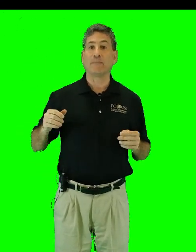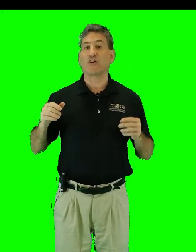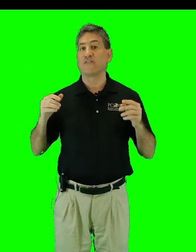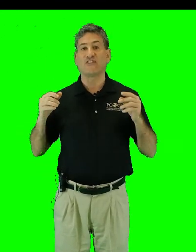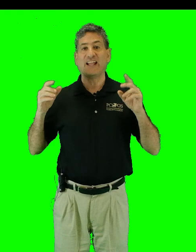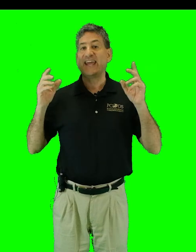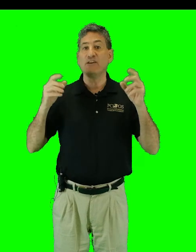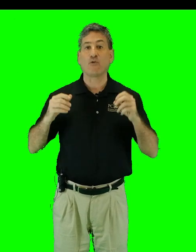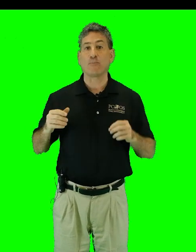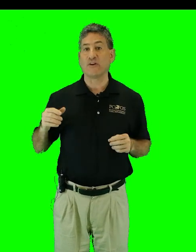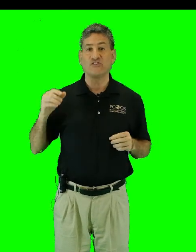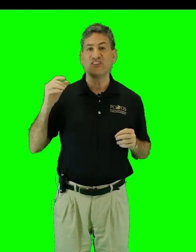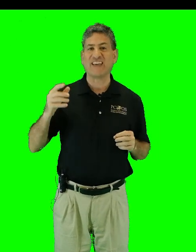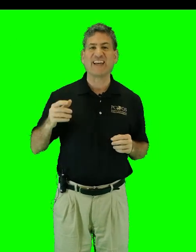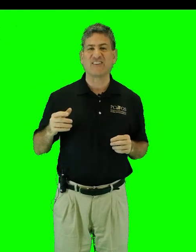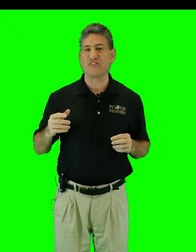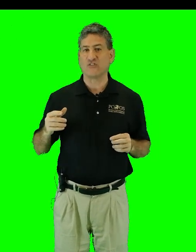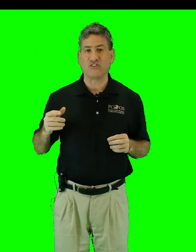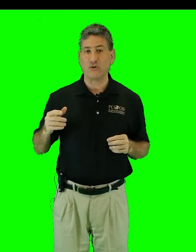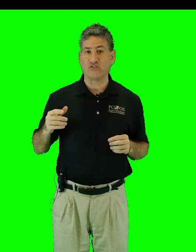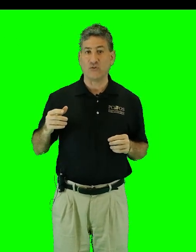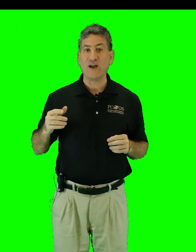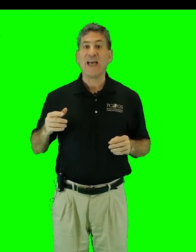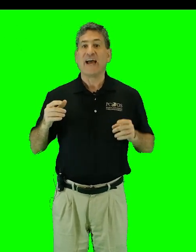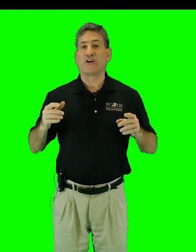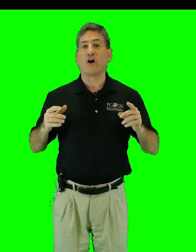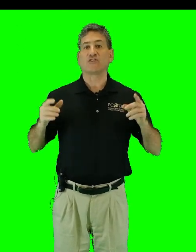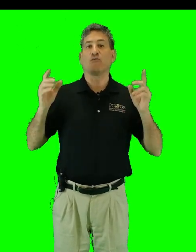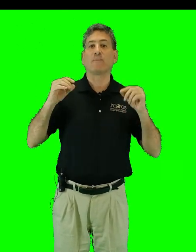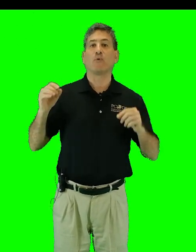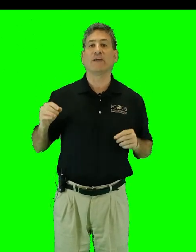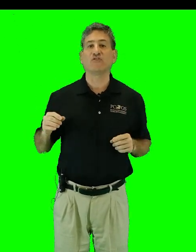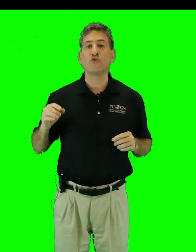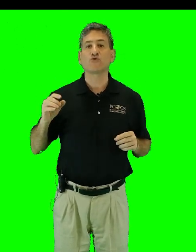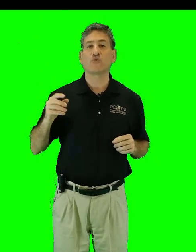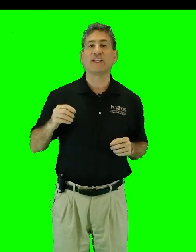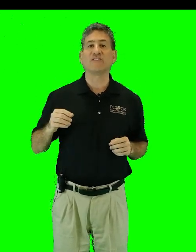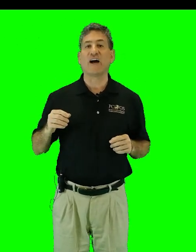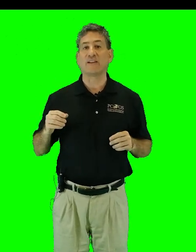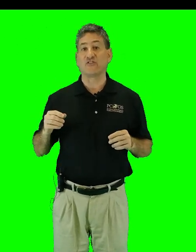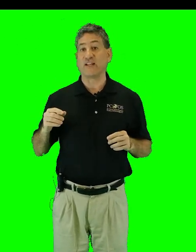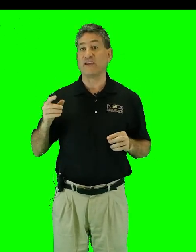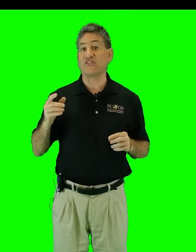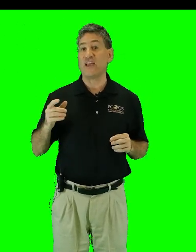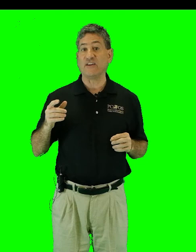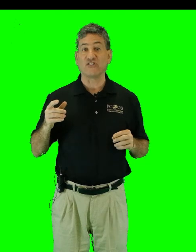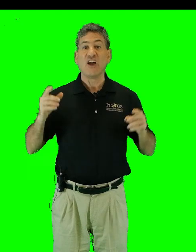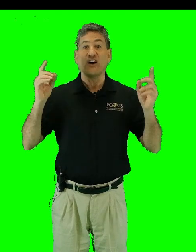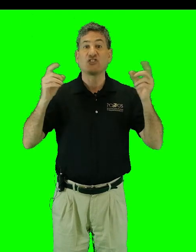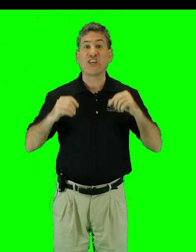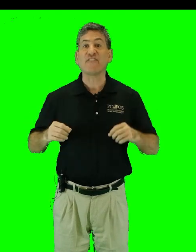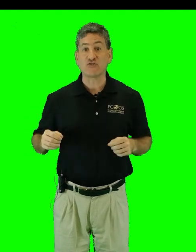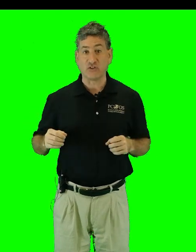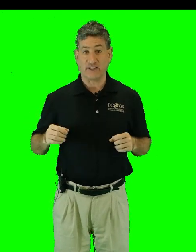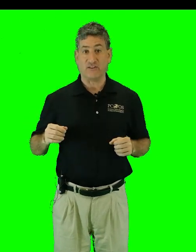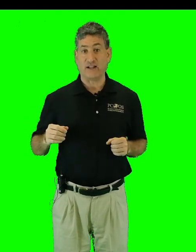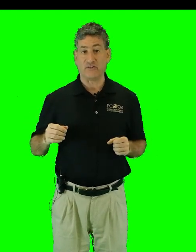able to offset 84.6 gigatons of CO2 at a cost of 1.2 trillion dollars and a nice savings of 7 trillion dollars.